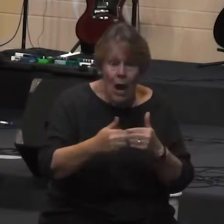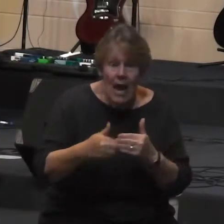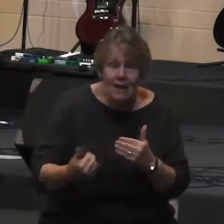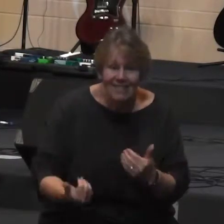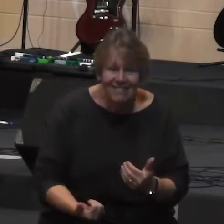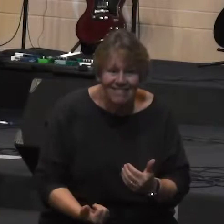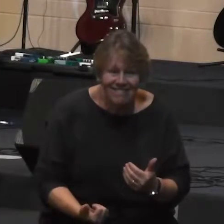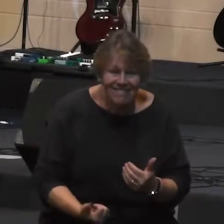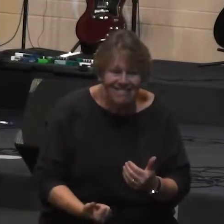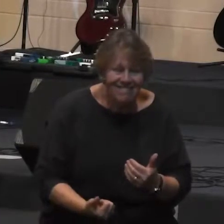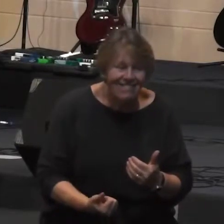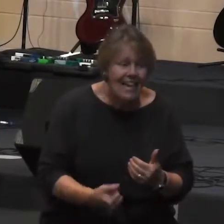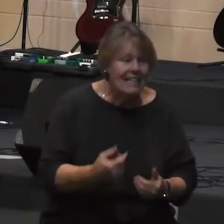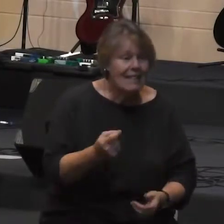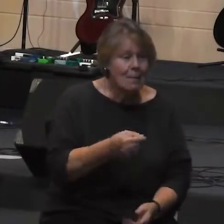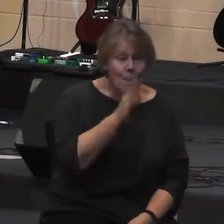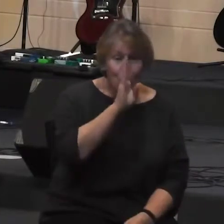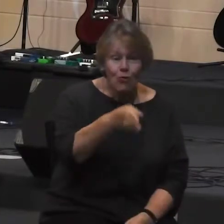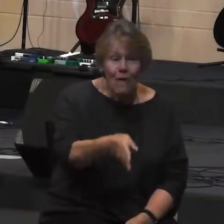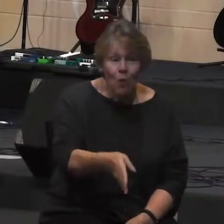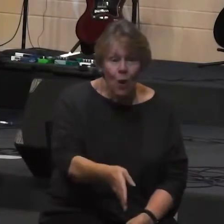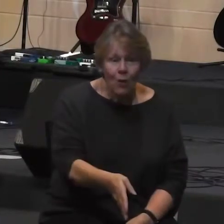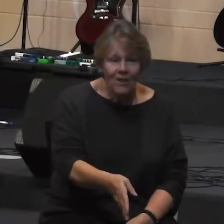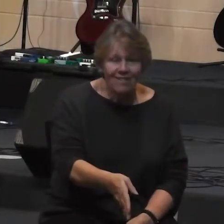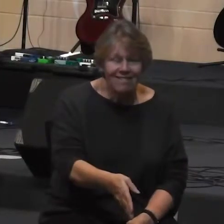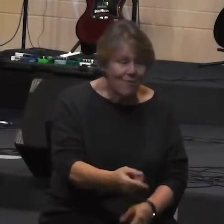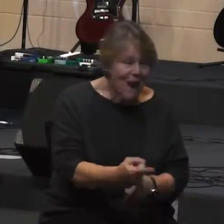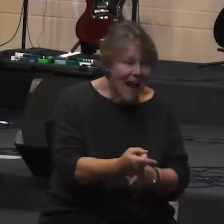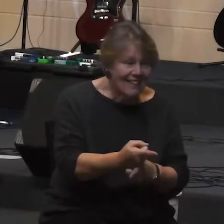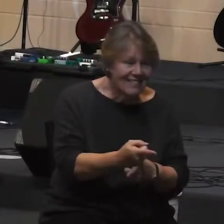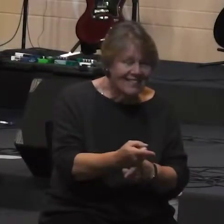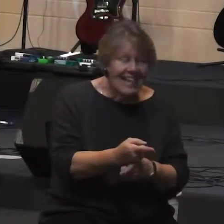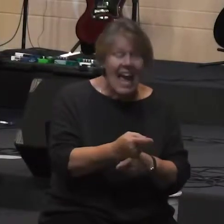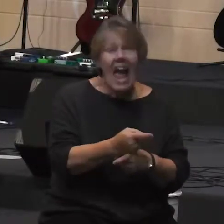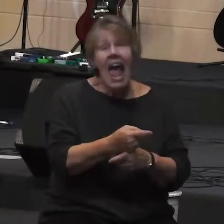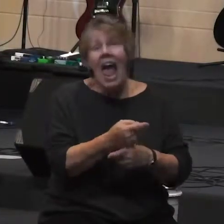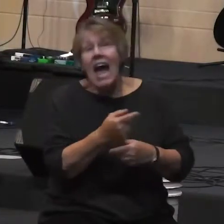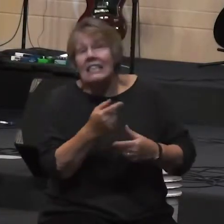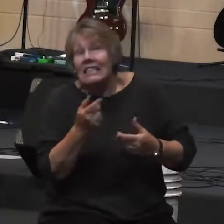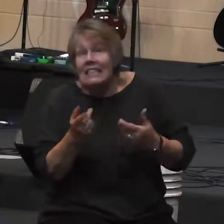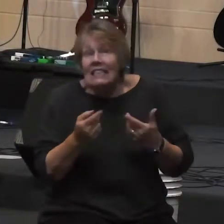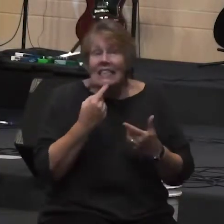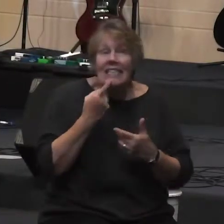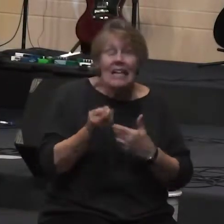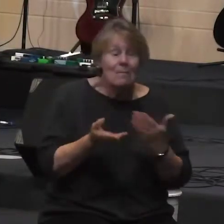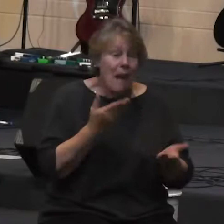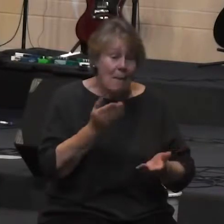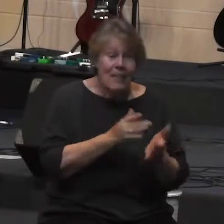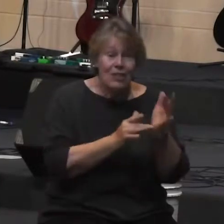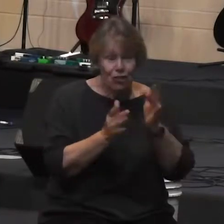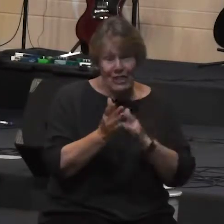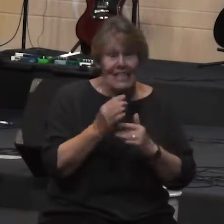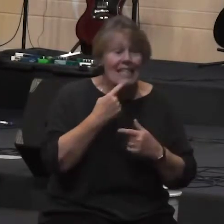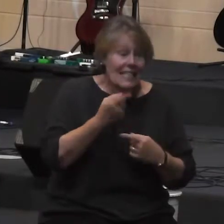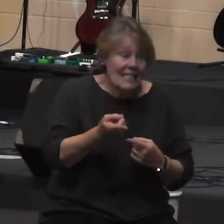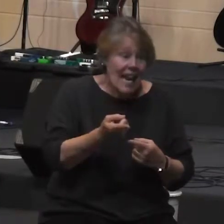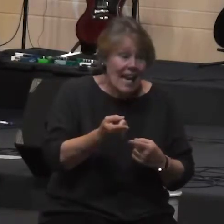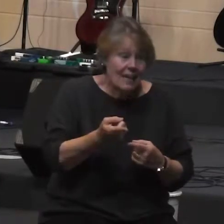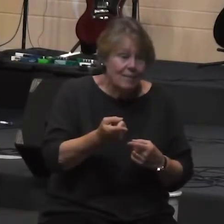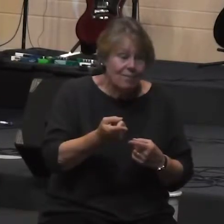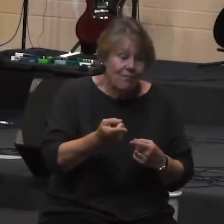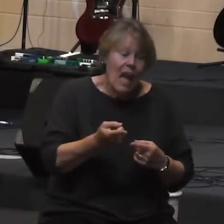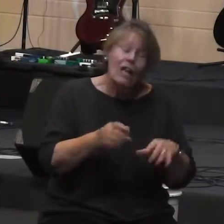it's a little more straightforward right and it suggests that maybe what Jesus is saying is in order to stay alive